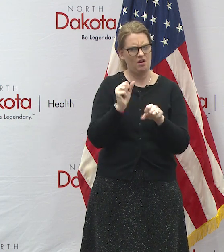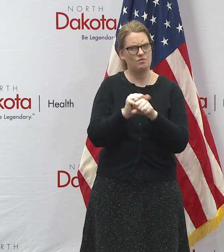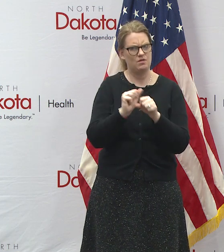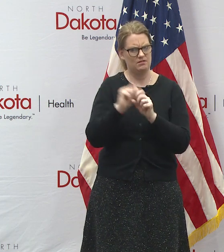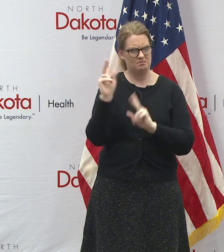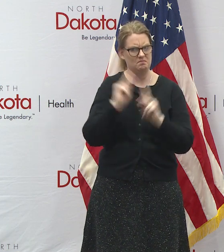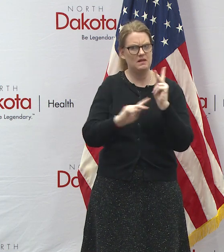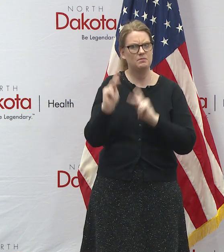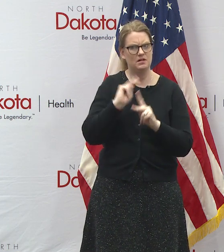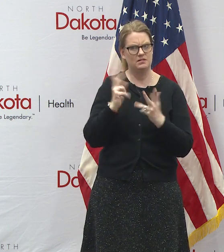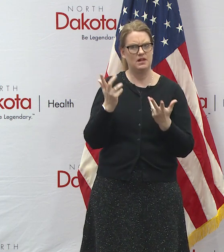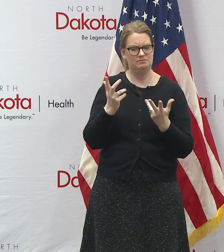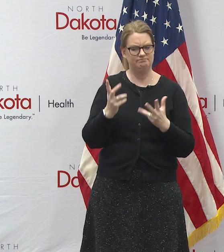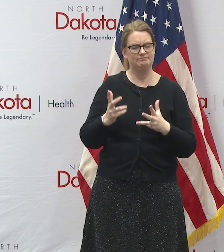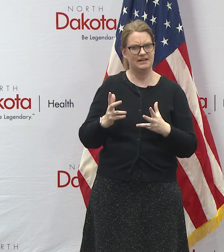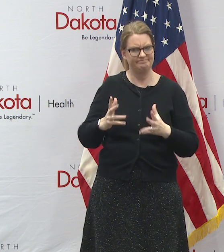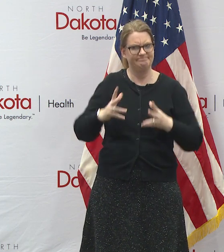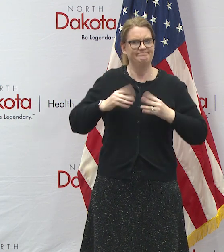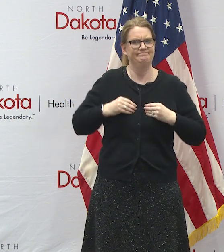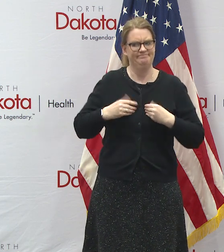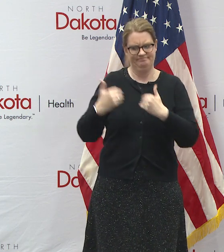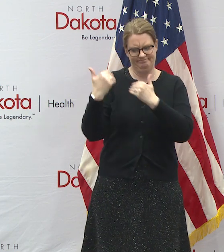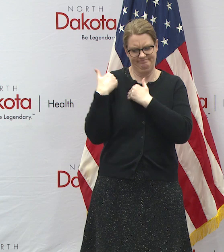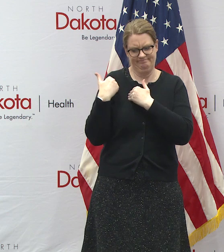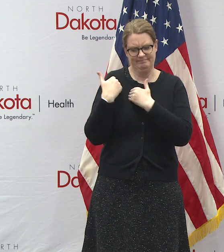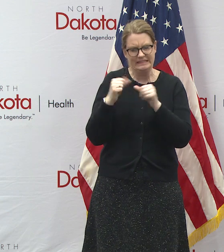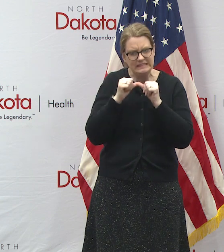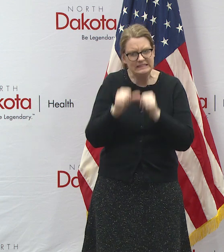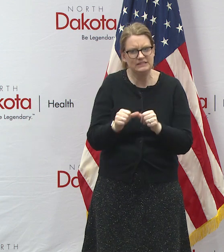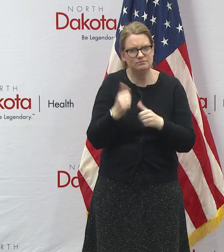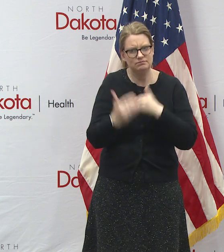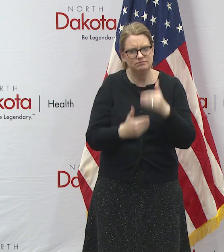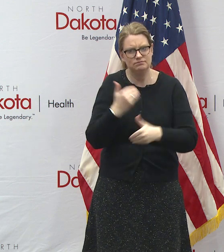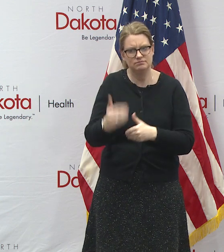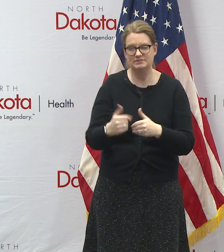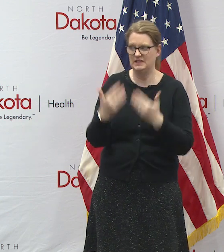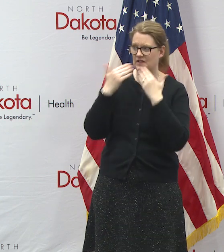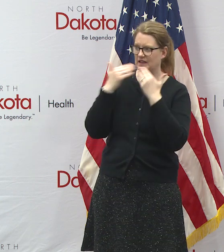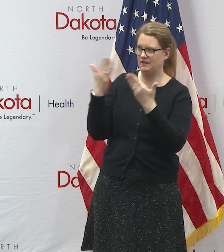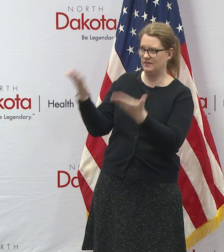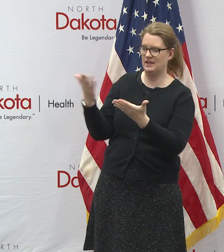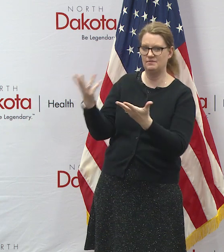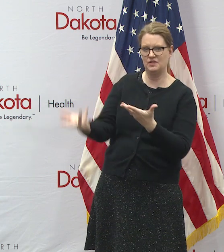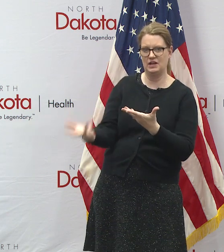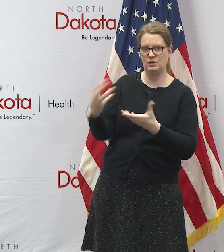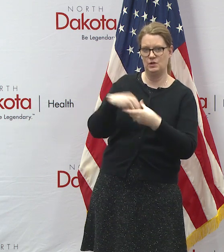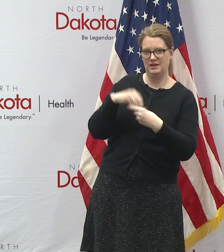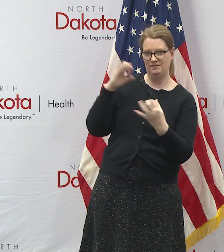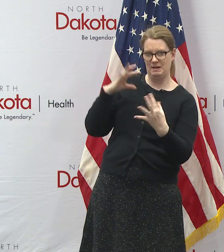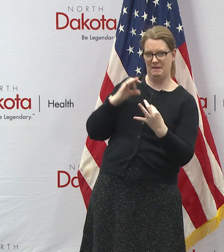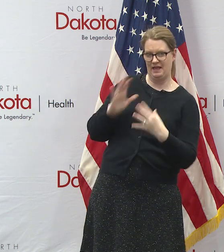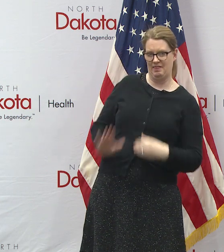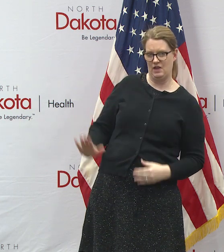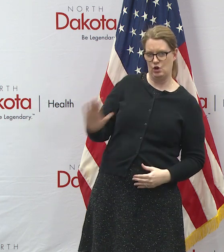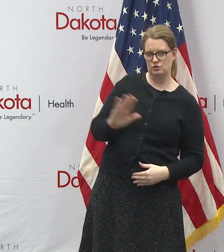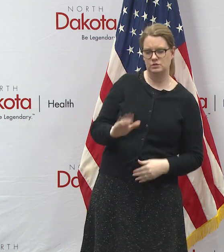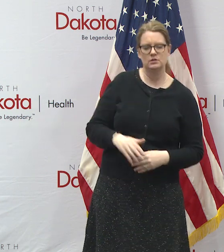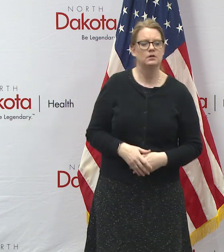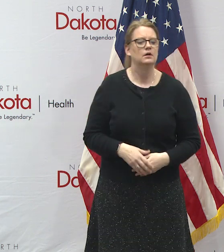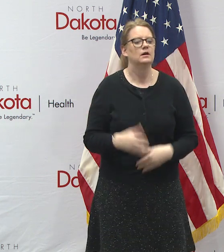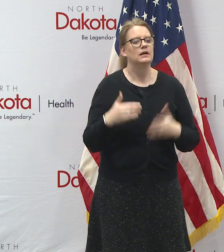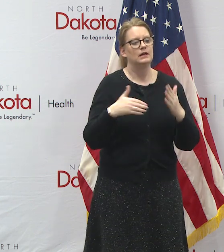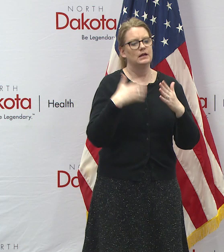out there in the communities and brent thanks for uh for working with them and getting their feedback into our decision making uh next topic uh